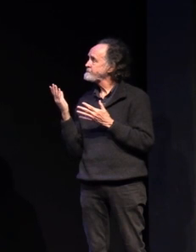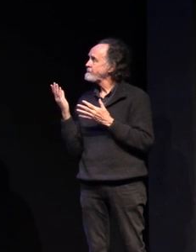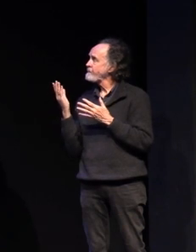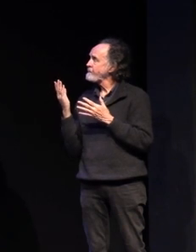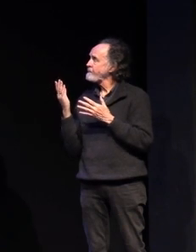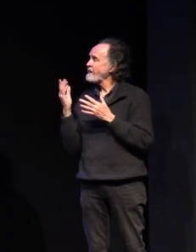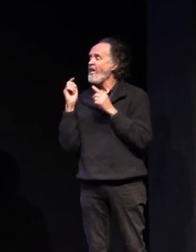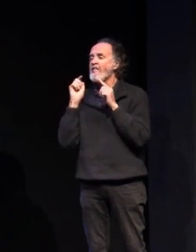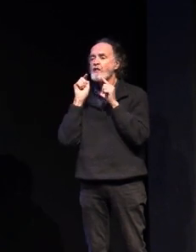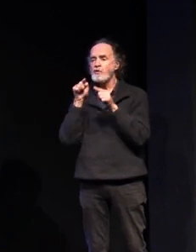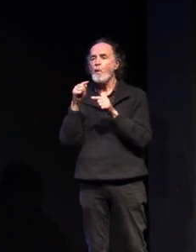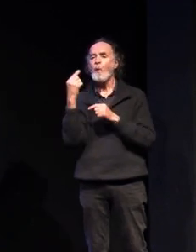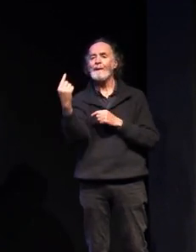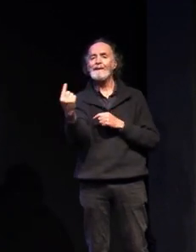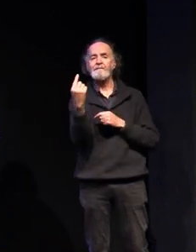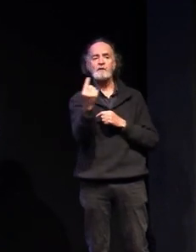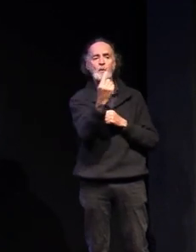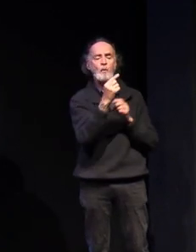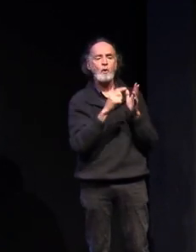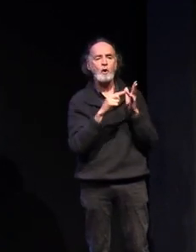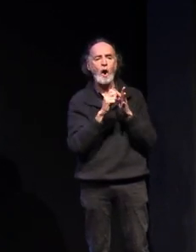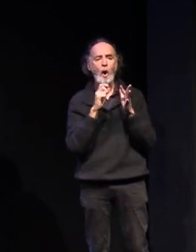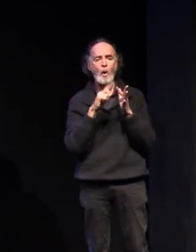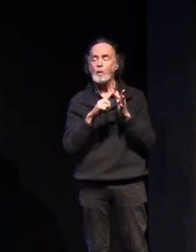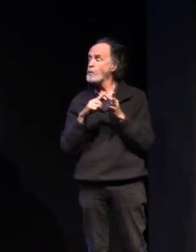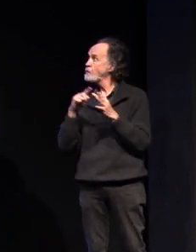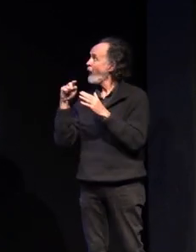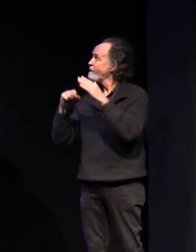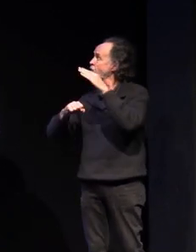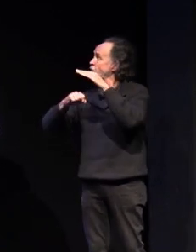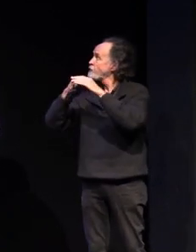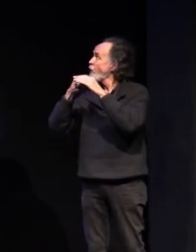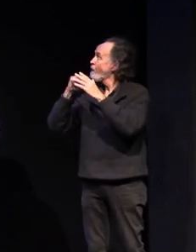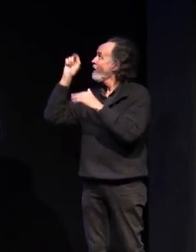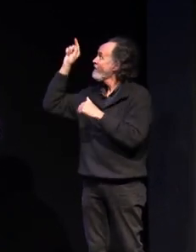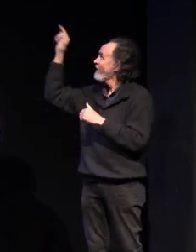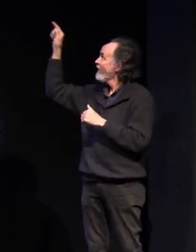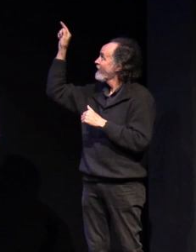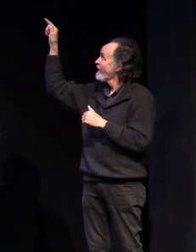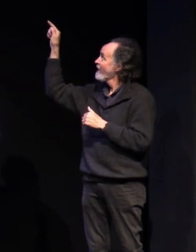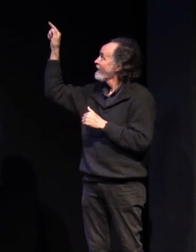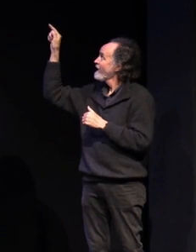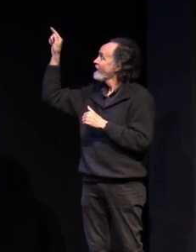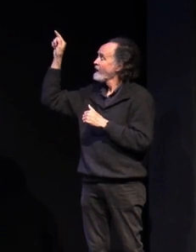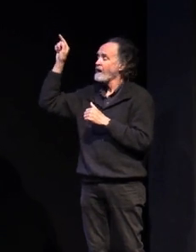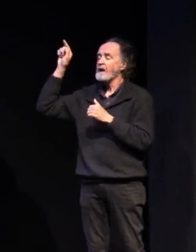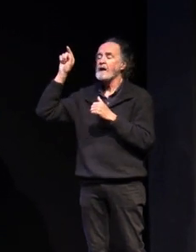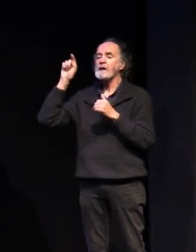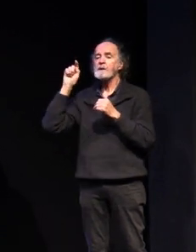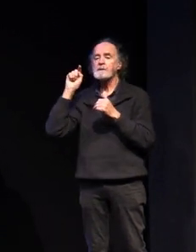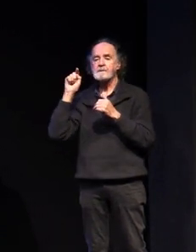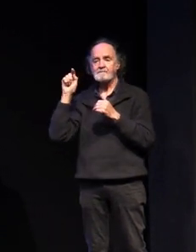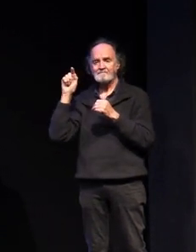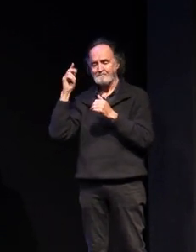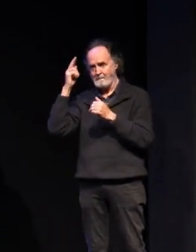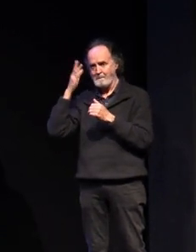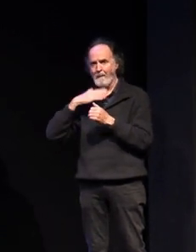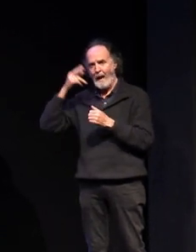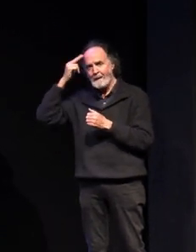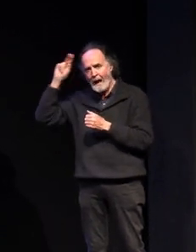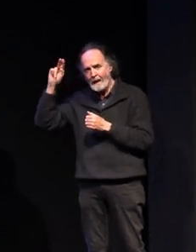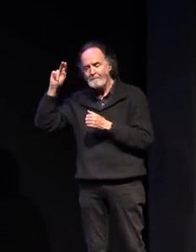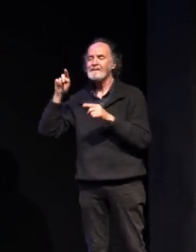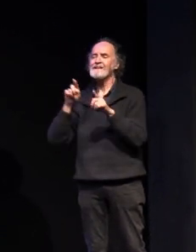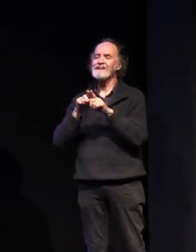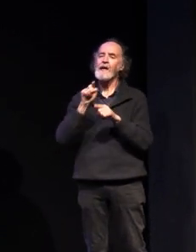and that unique code as you can perhaps see up in the top right hand corner has identified me and it will with you as well